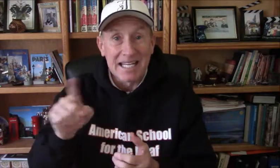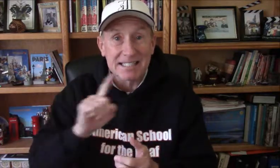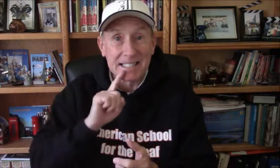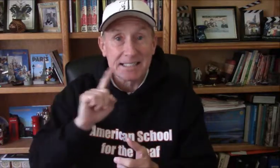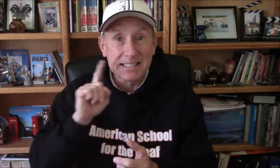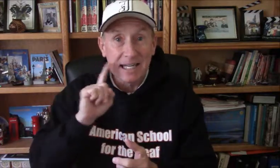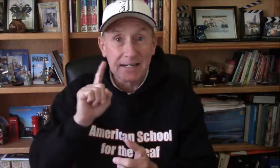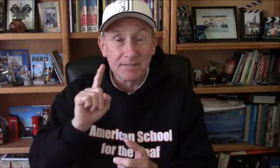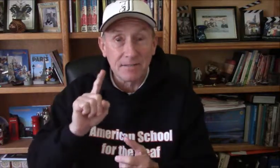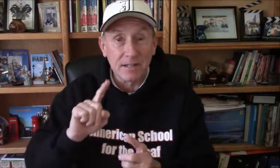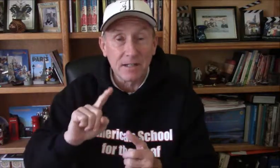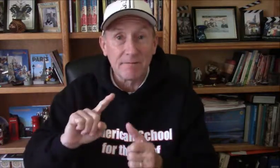He deaf professor.